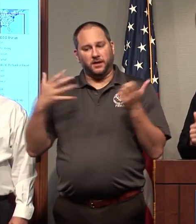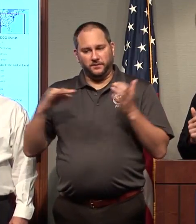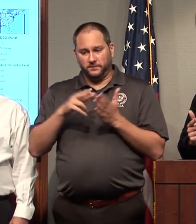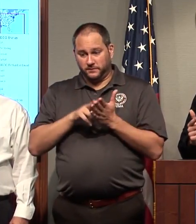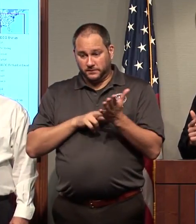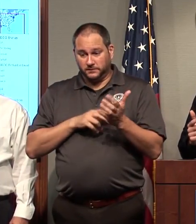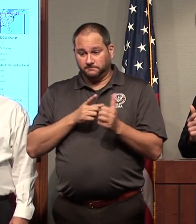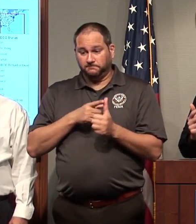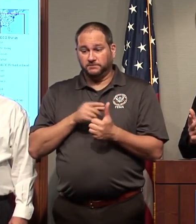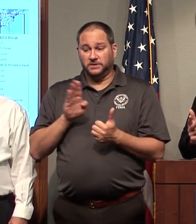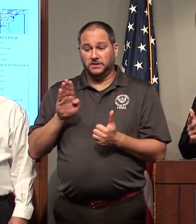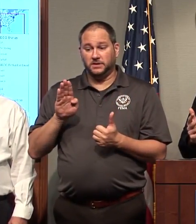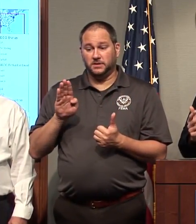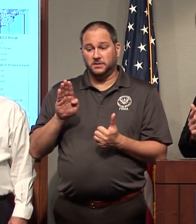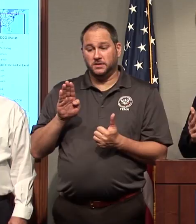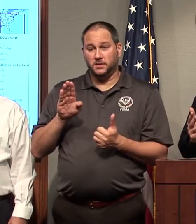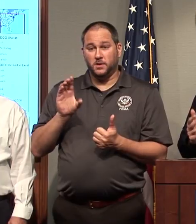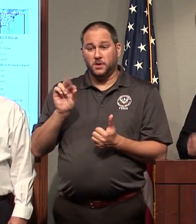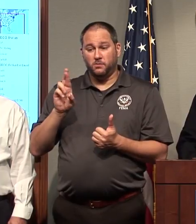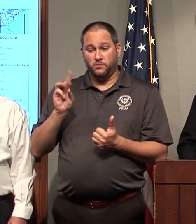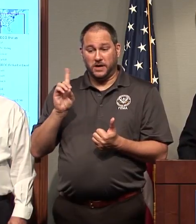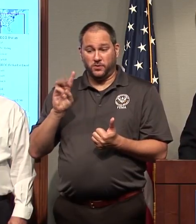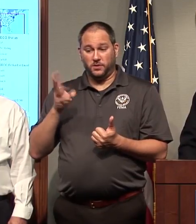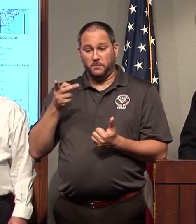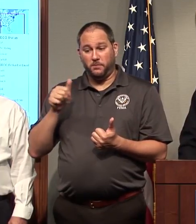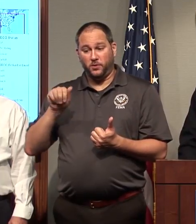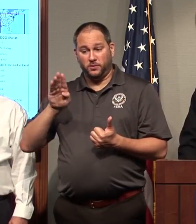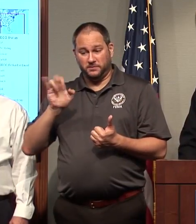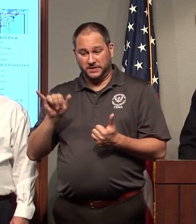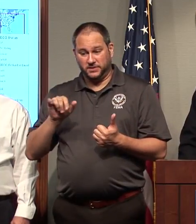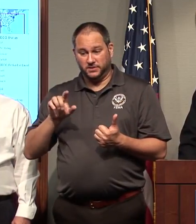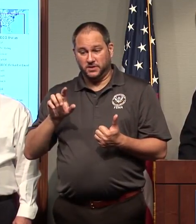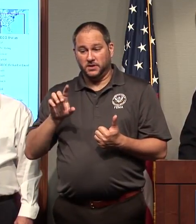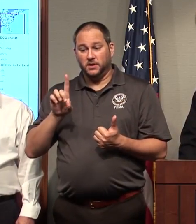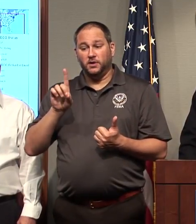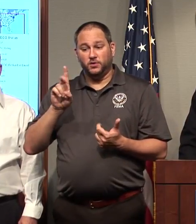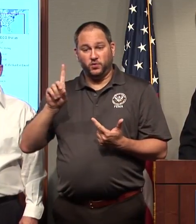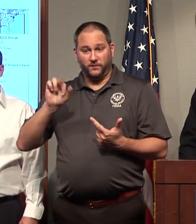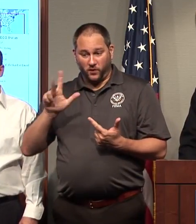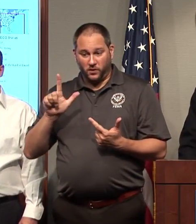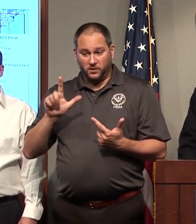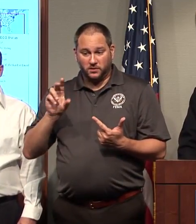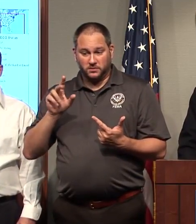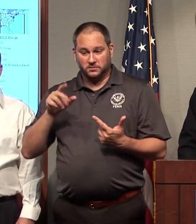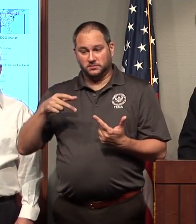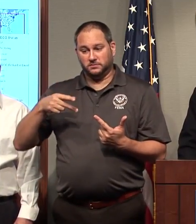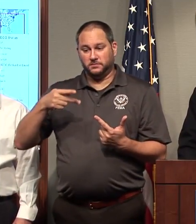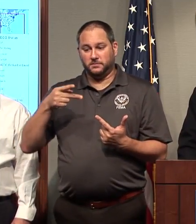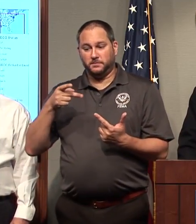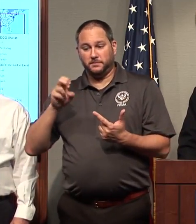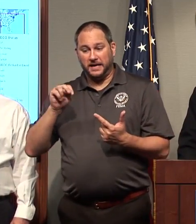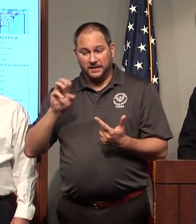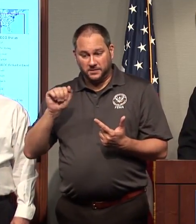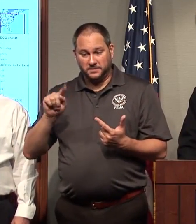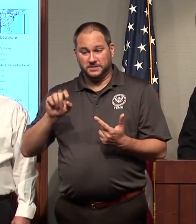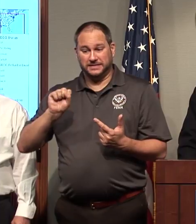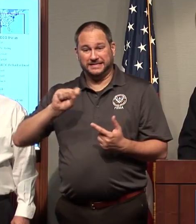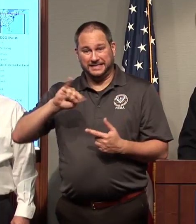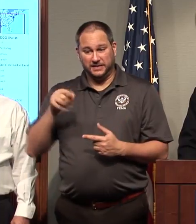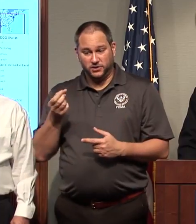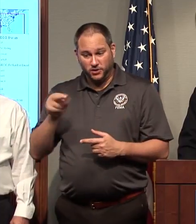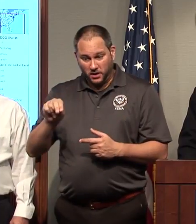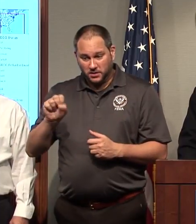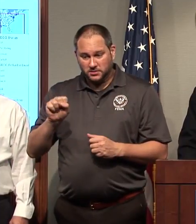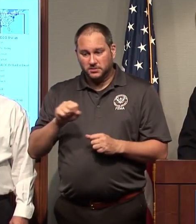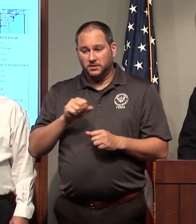Broward County, Palm Beach, Clay, Duval, Flagler, Putnam, St. John's, Charlotte, Collier, Hillsborough,